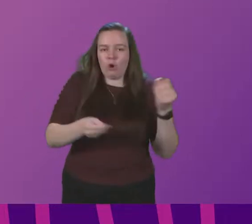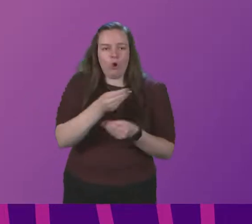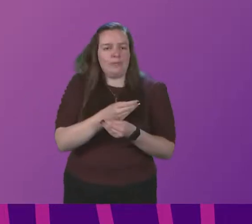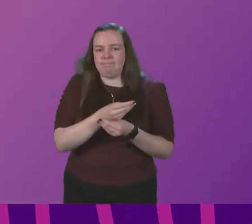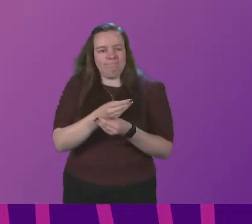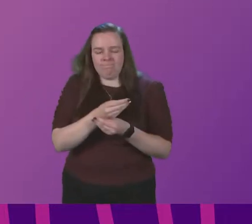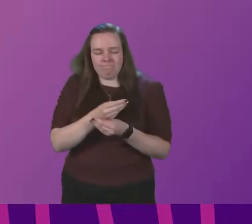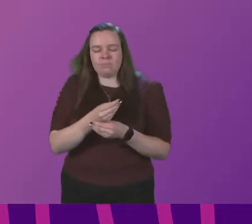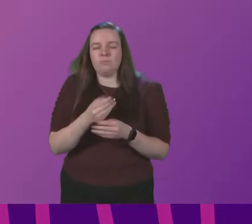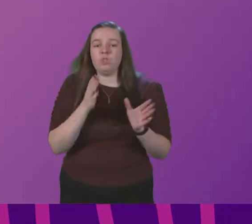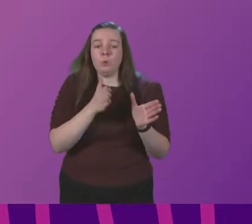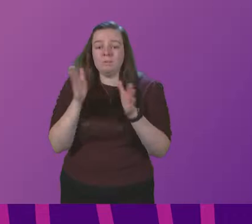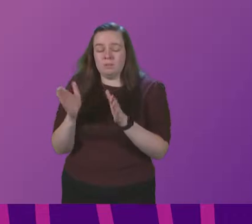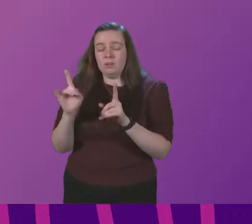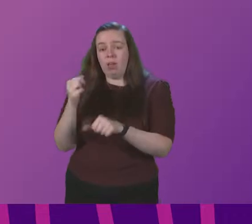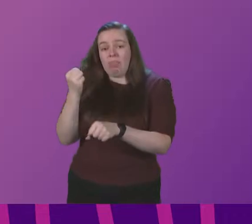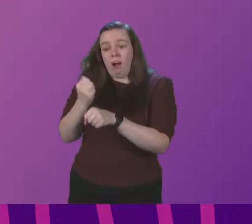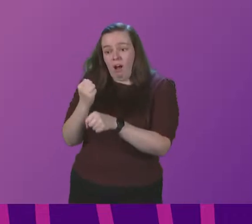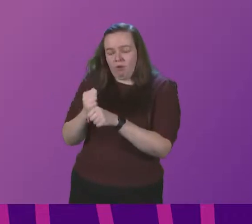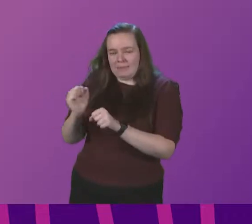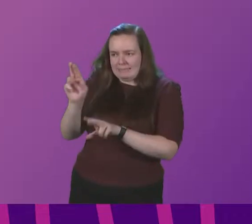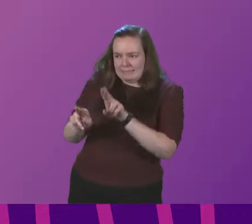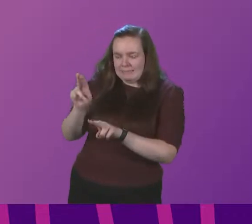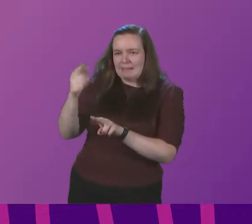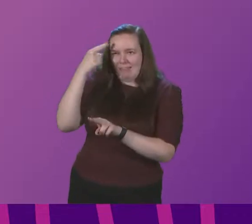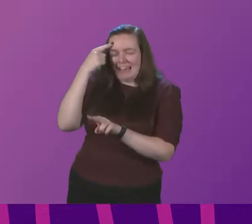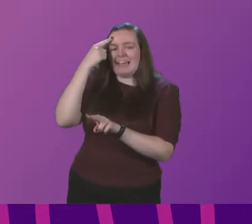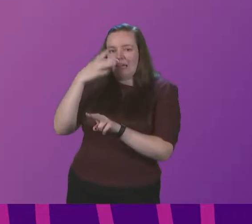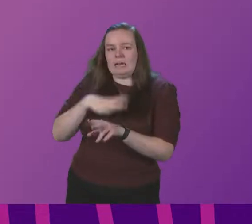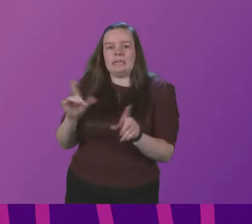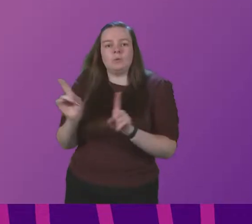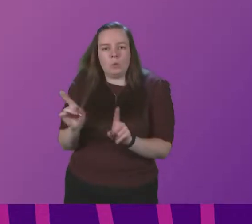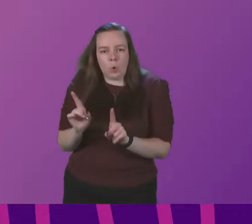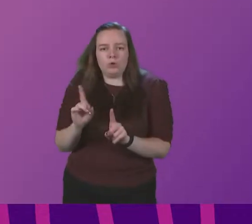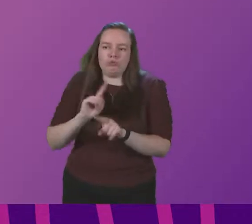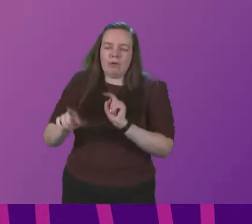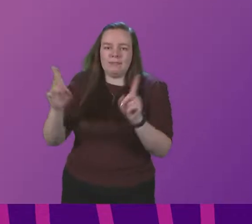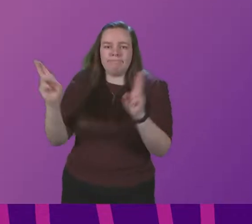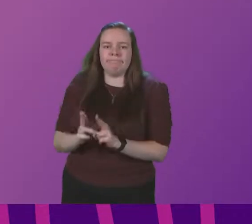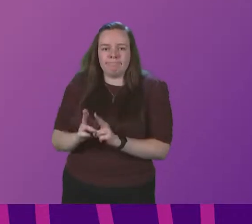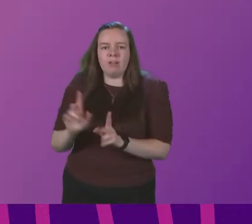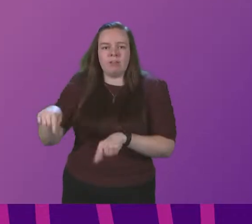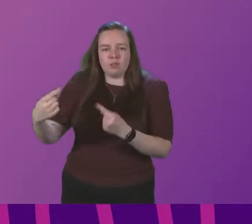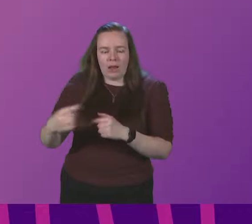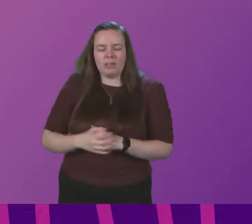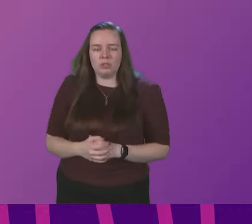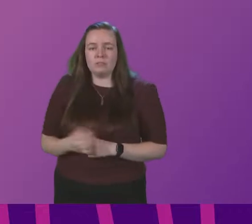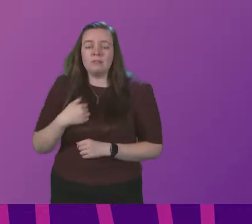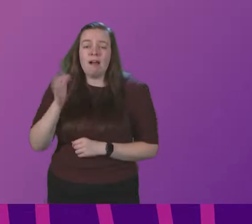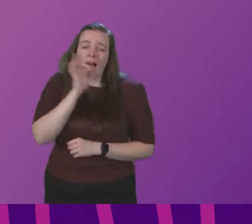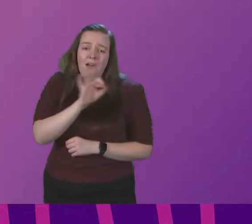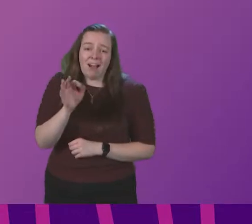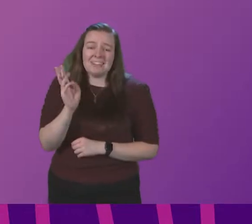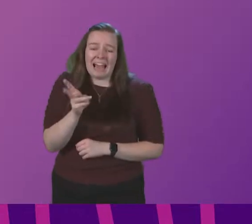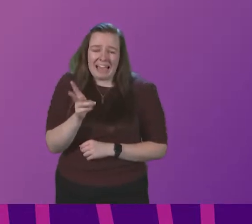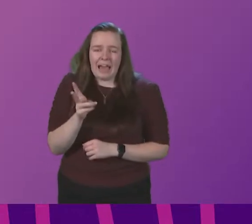So let me turn to what, in the government's judgment, we need to do now to mitigate this challenge. In doing so, I ask everyone again